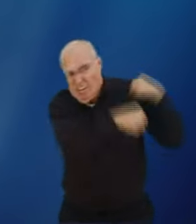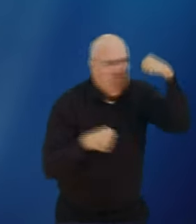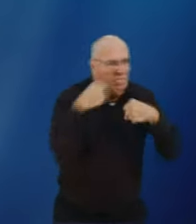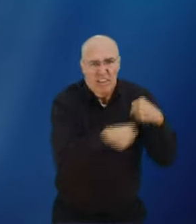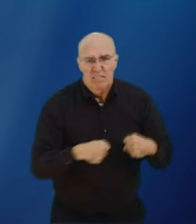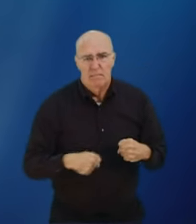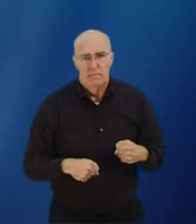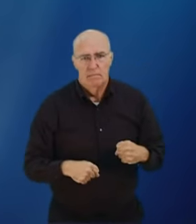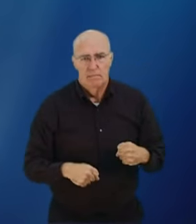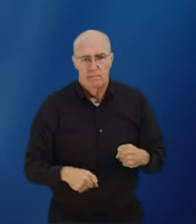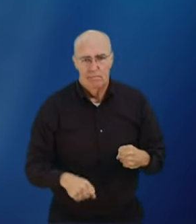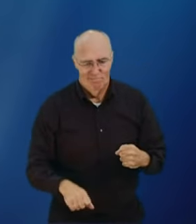fighting